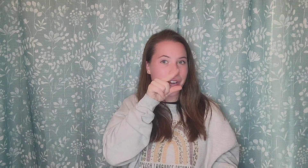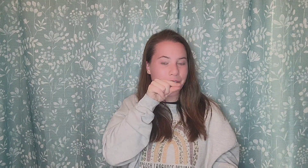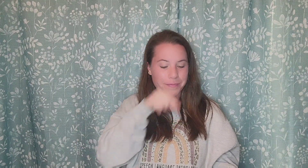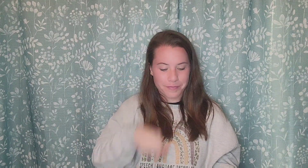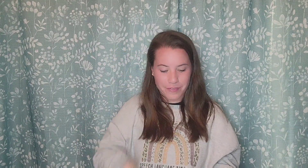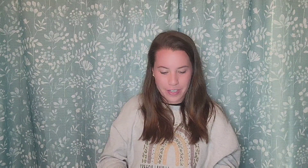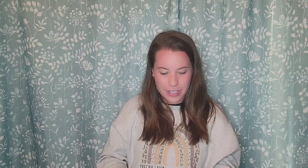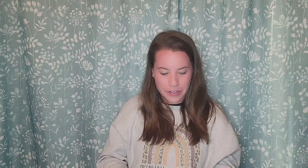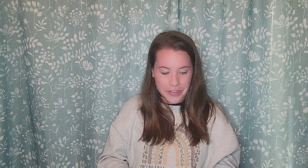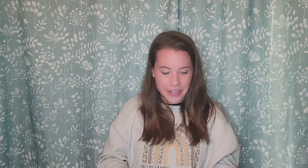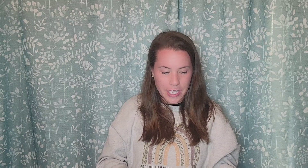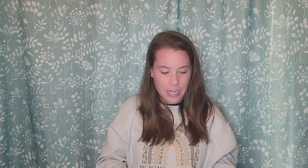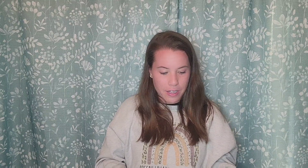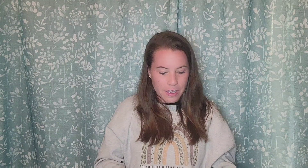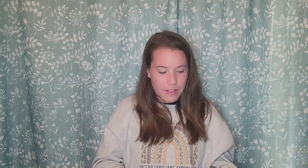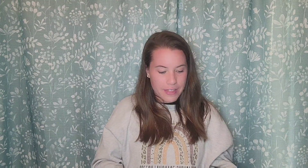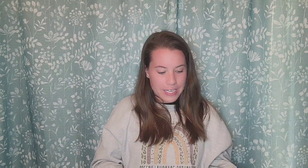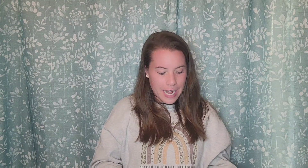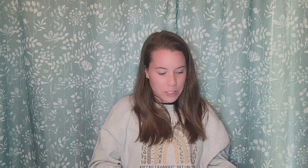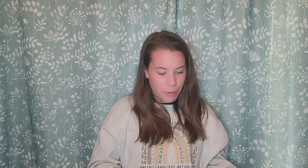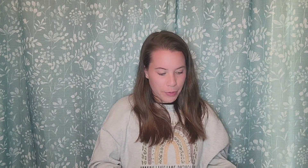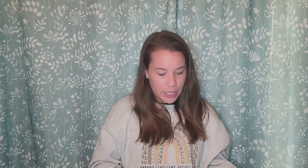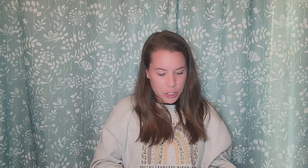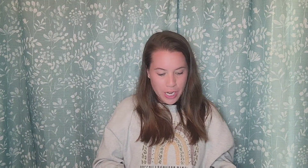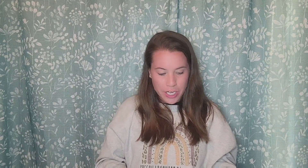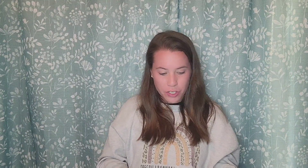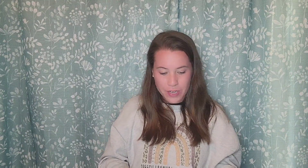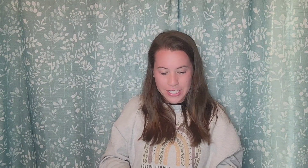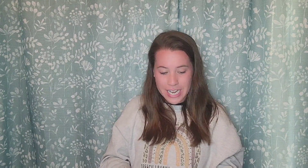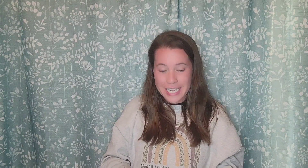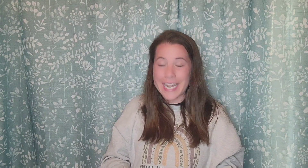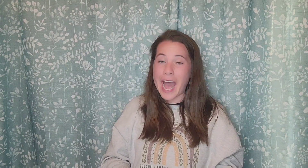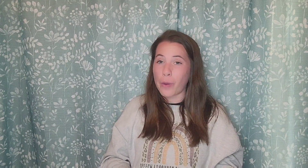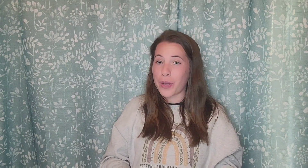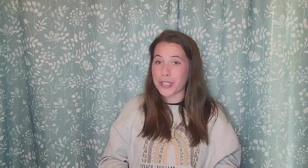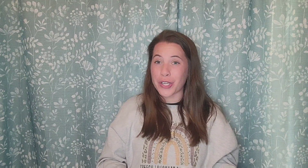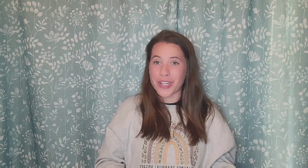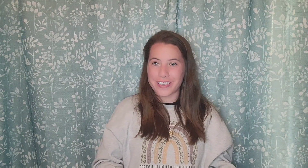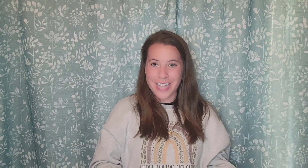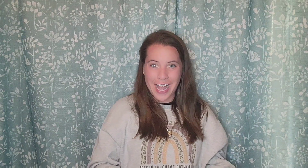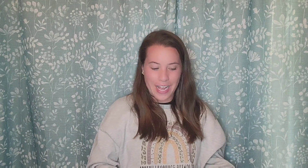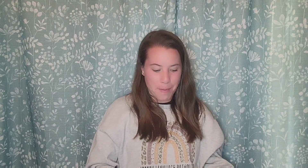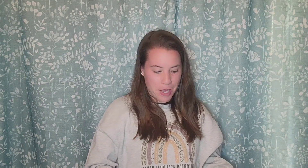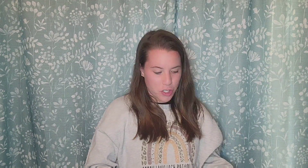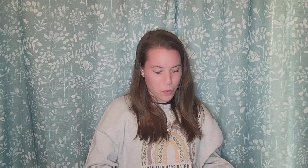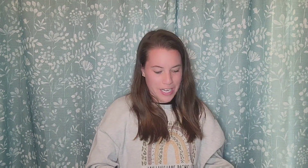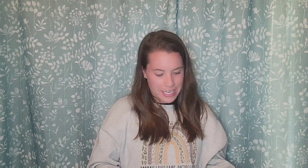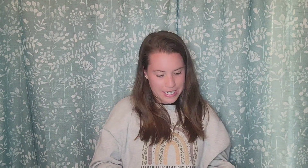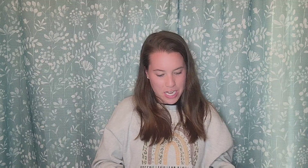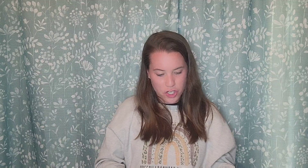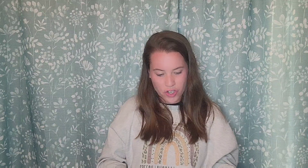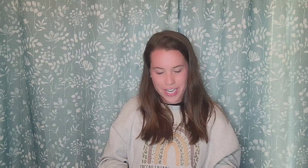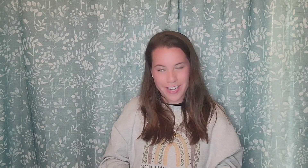very good. The next one we're going to try and do is now is a good time to eat and drink.